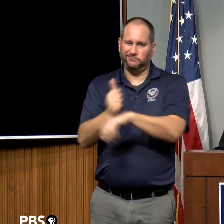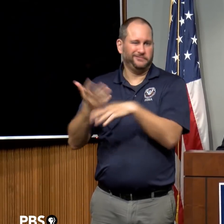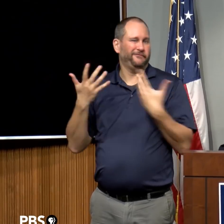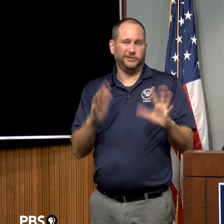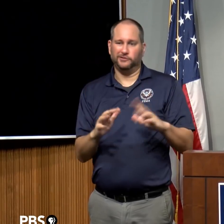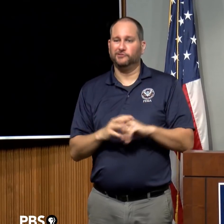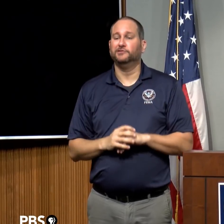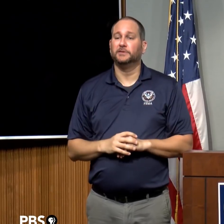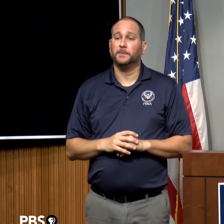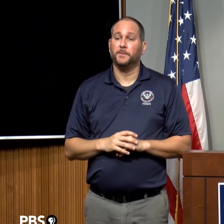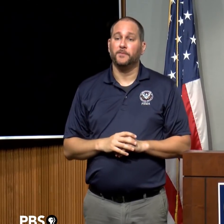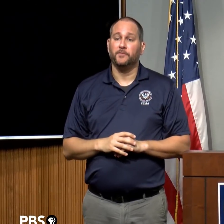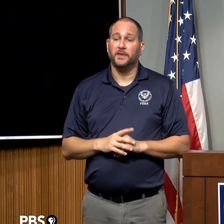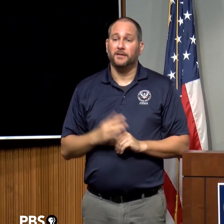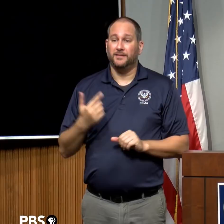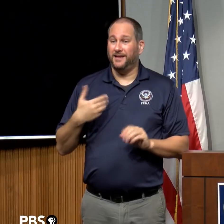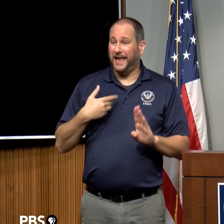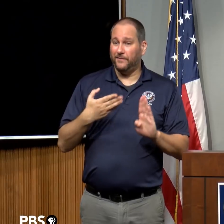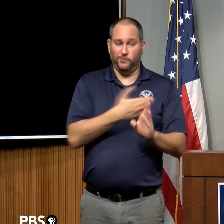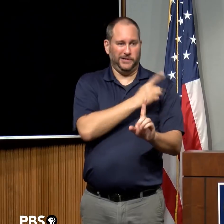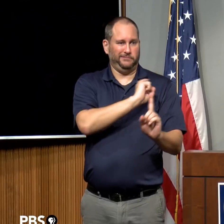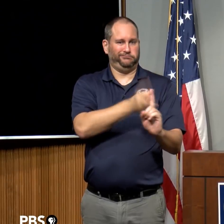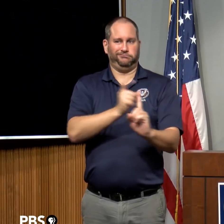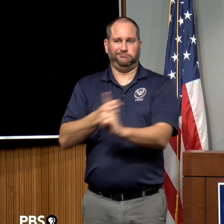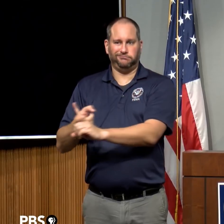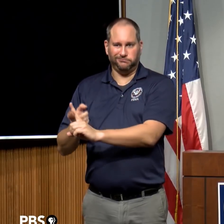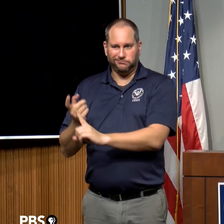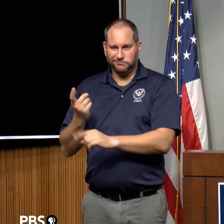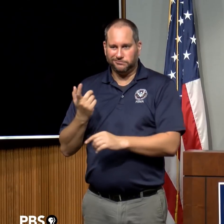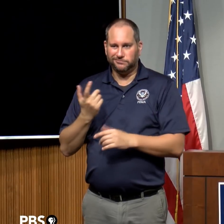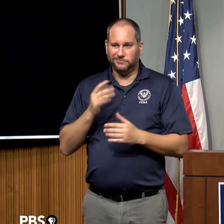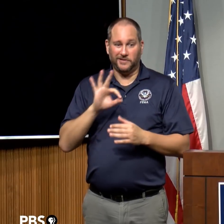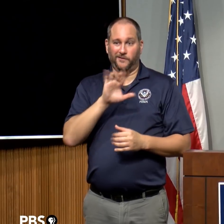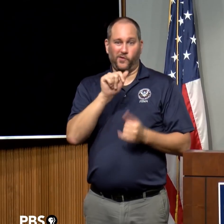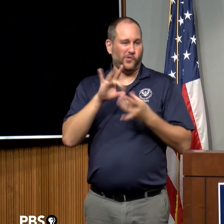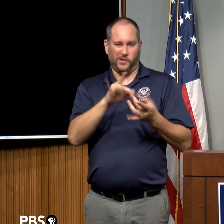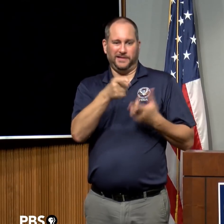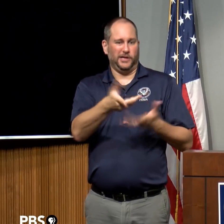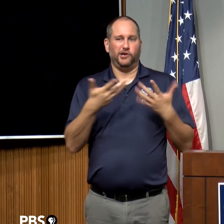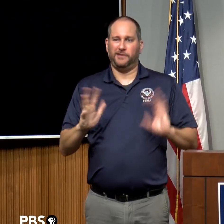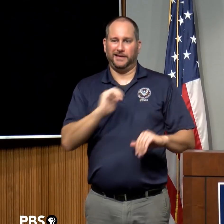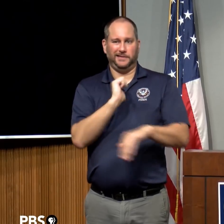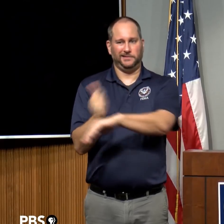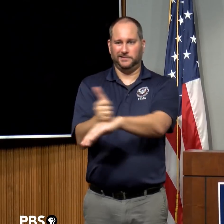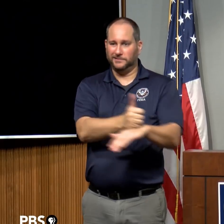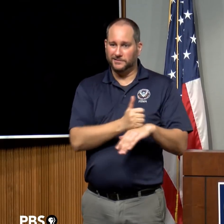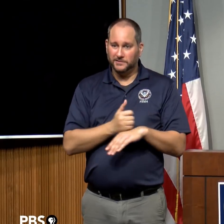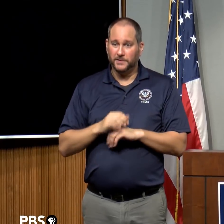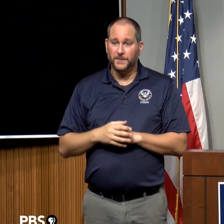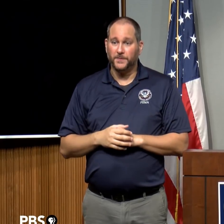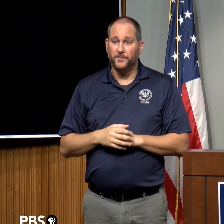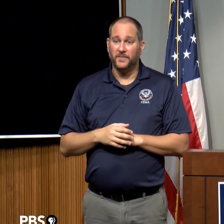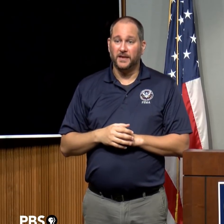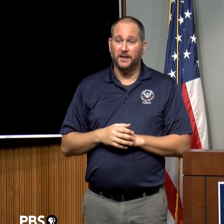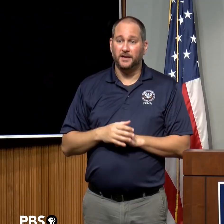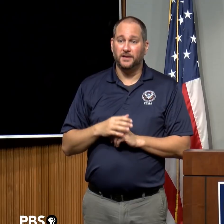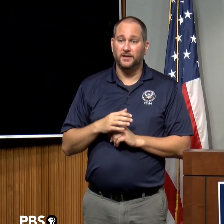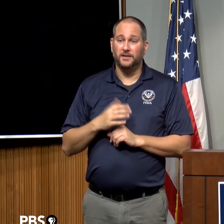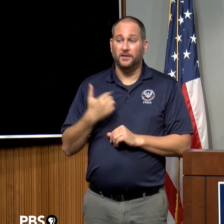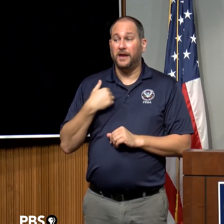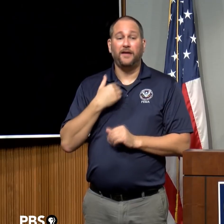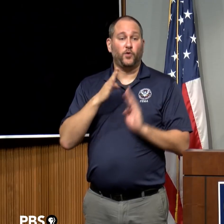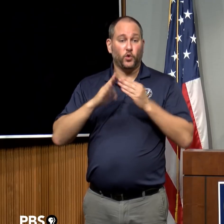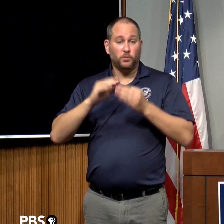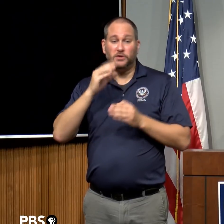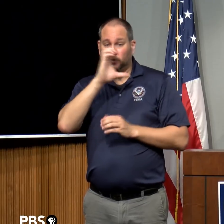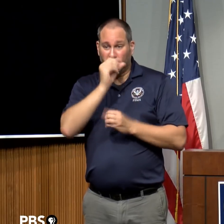coordinating officer that's already at the Florida EOC as well as other staff. We have our urban search and rescue network all on alert. We